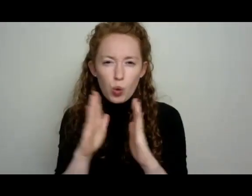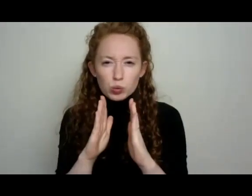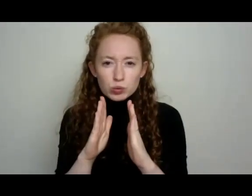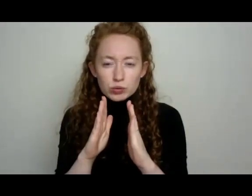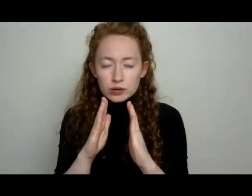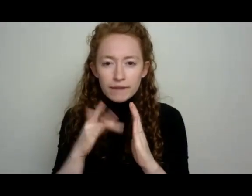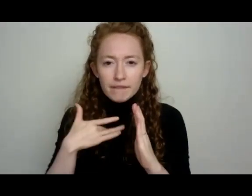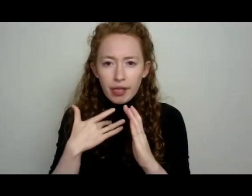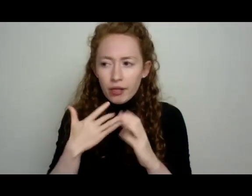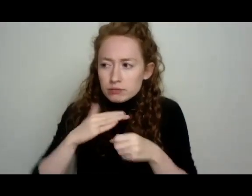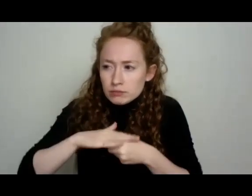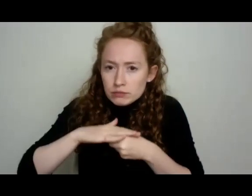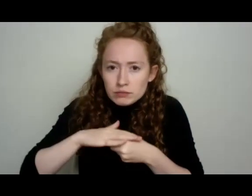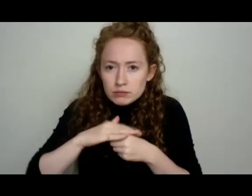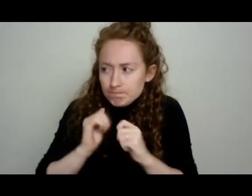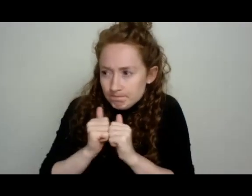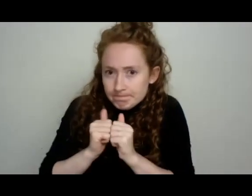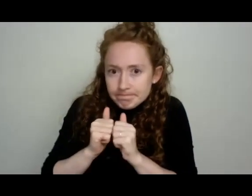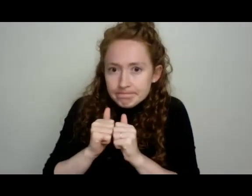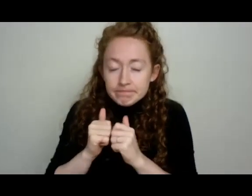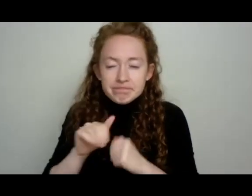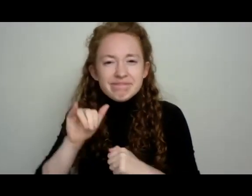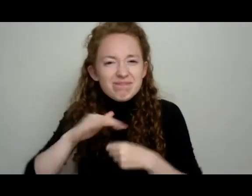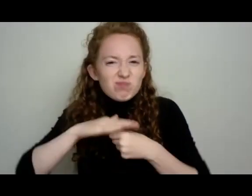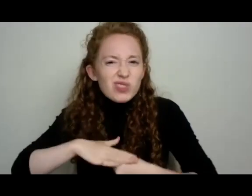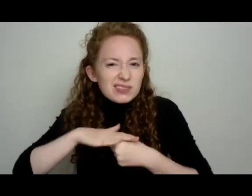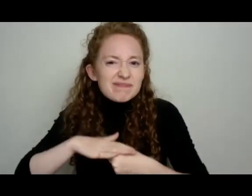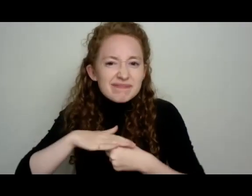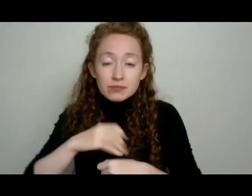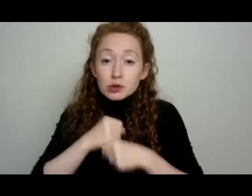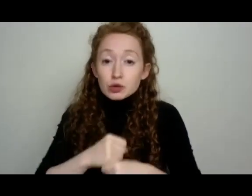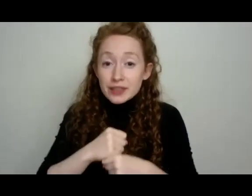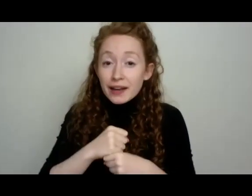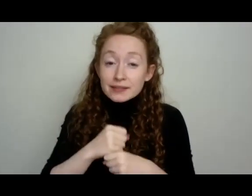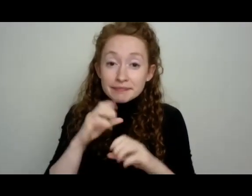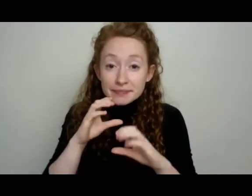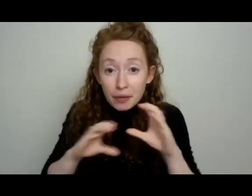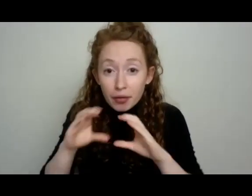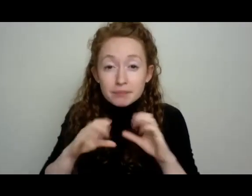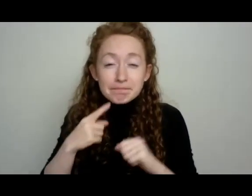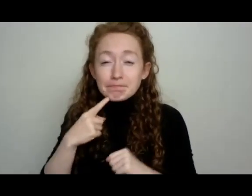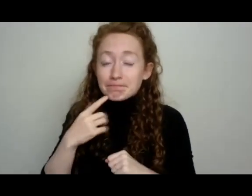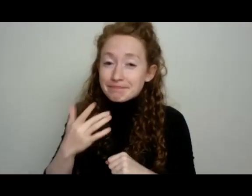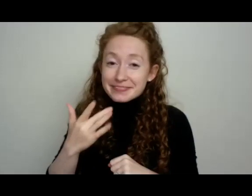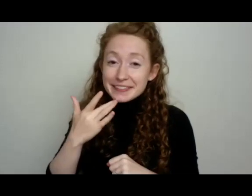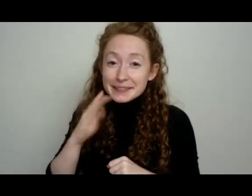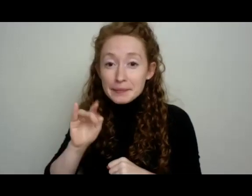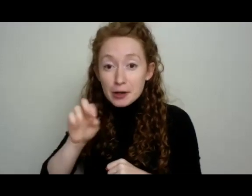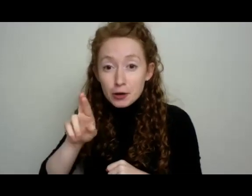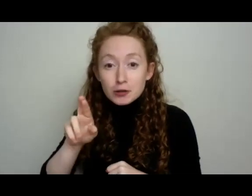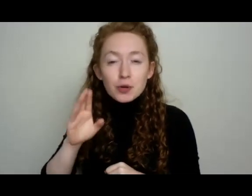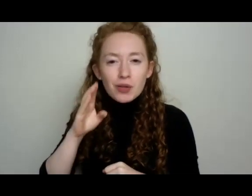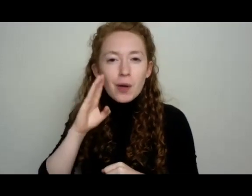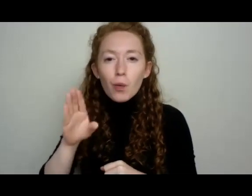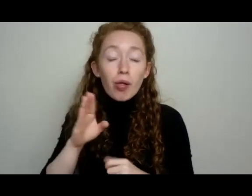overcrowding each other, those are stressful situations for cucumbers. So they will turn from green or white